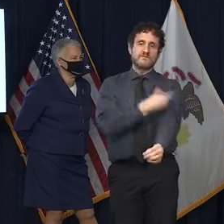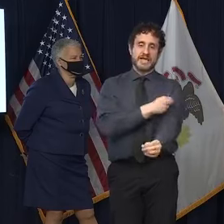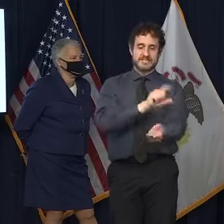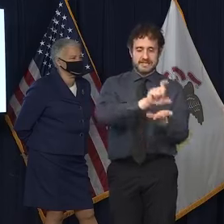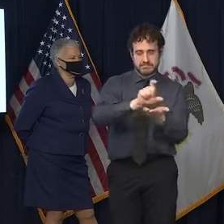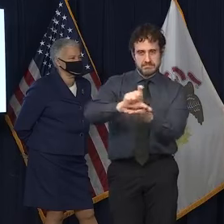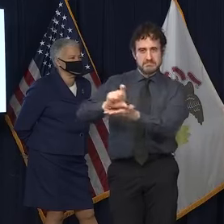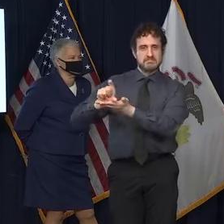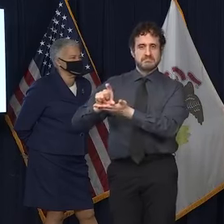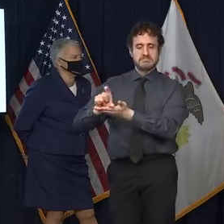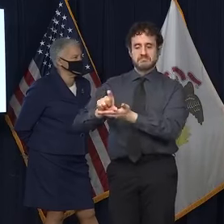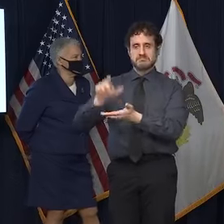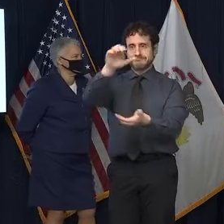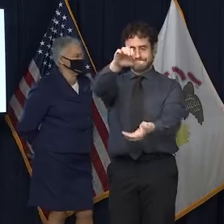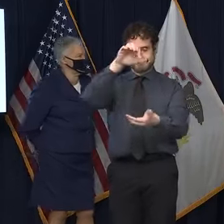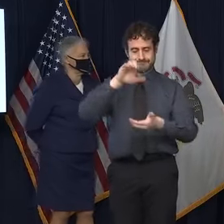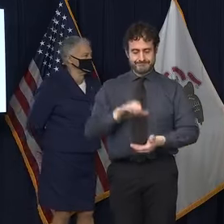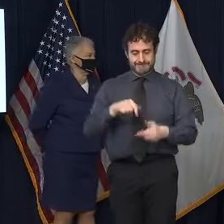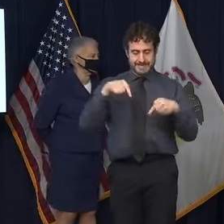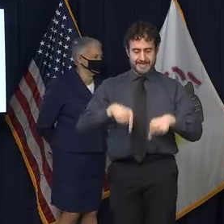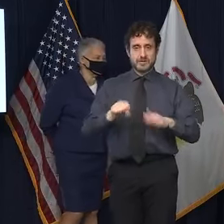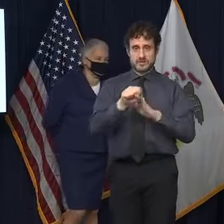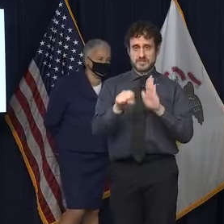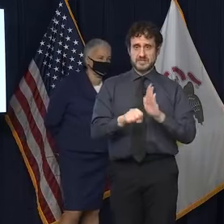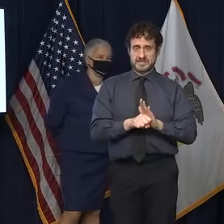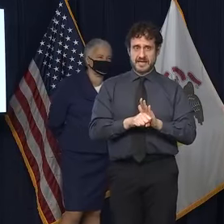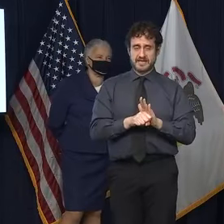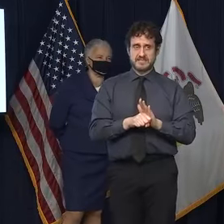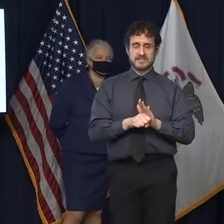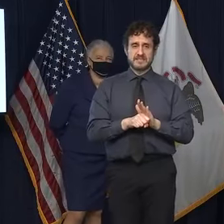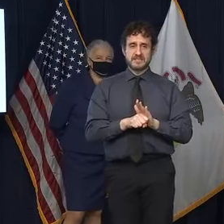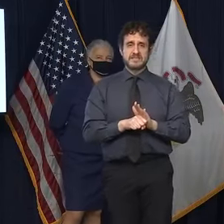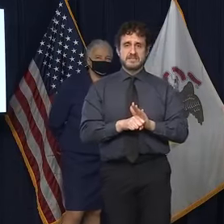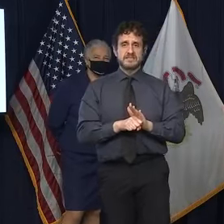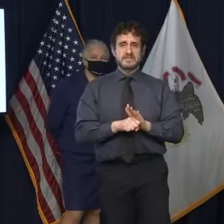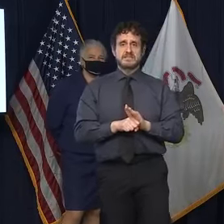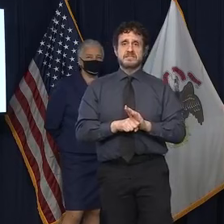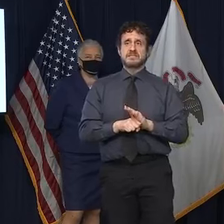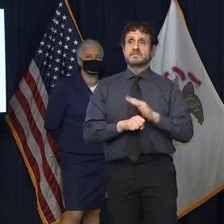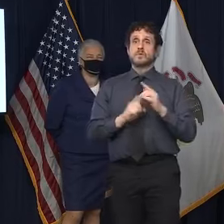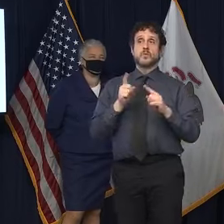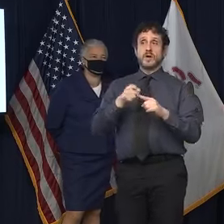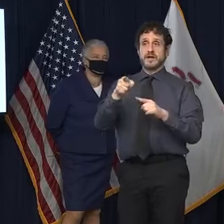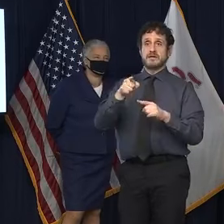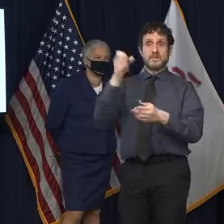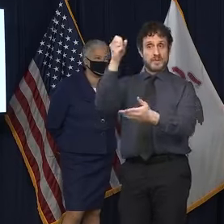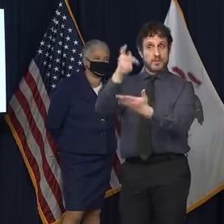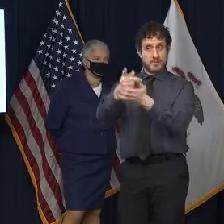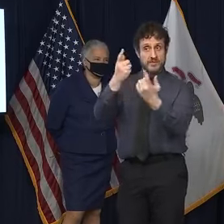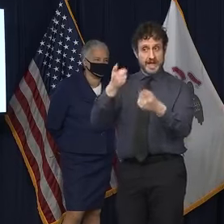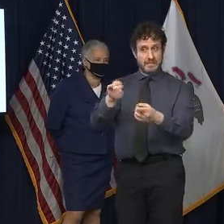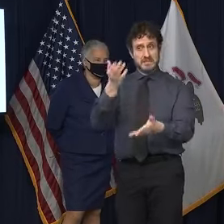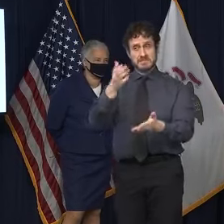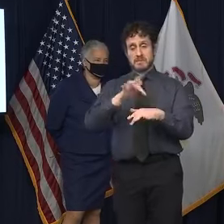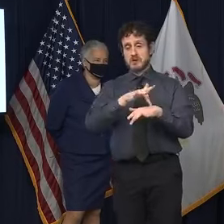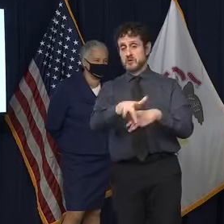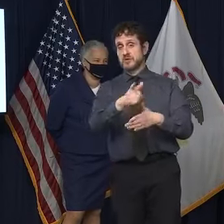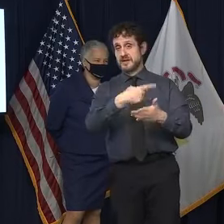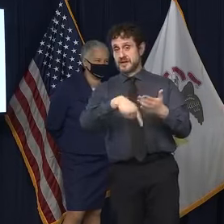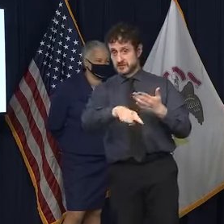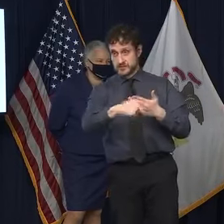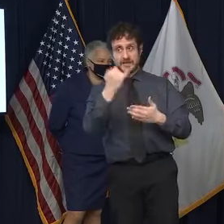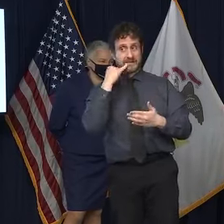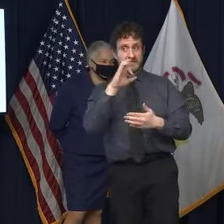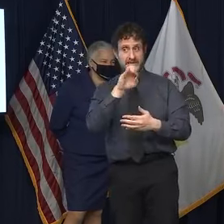vaccine doses delivered to the state between the time that they would be released, which may be early next week. There's